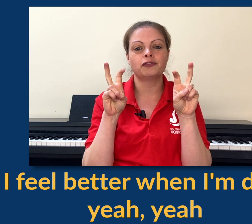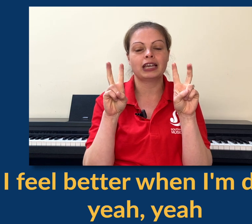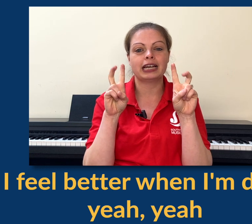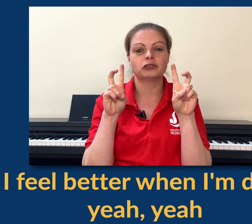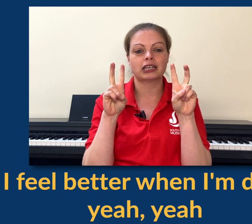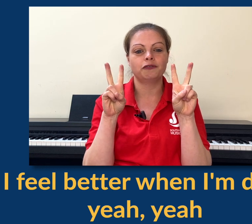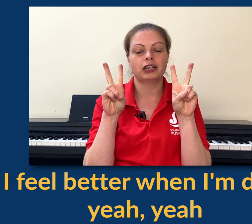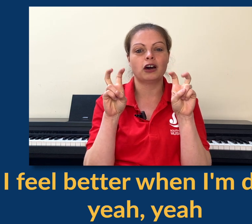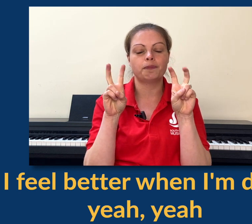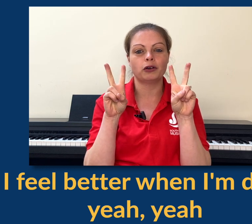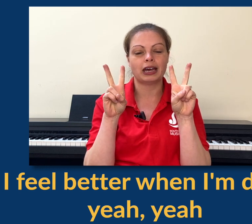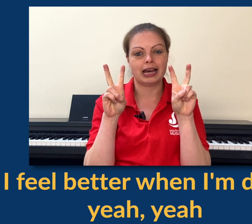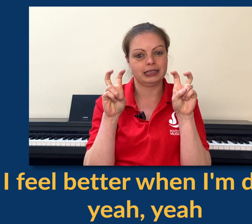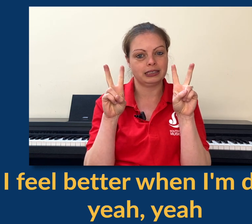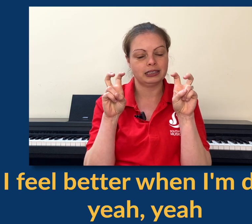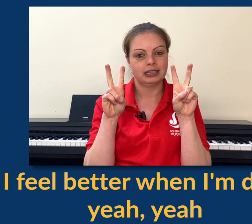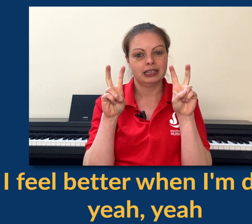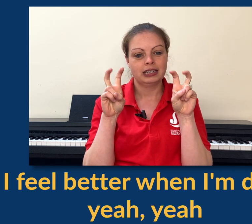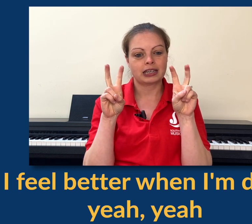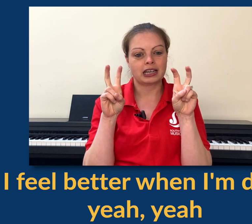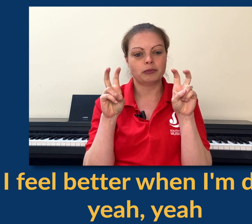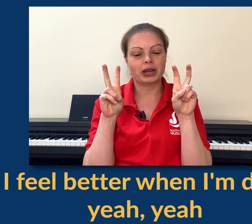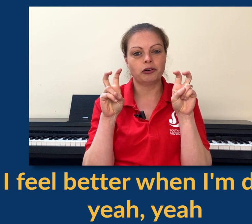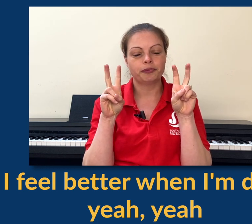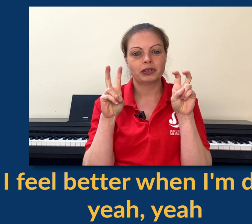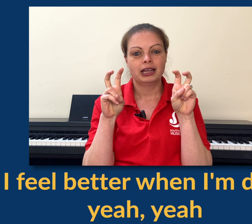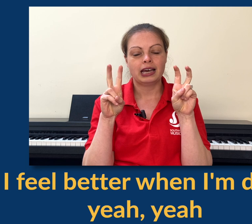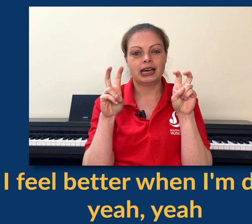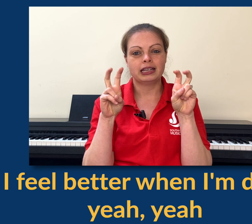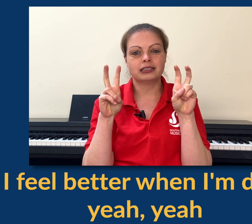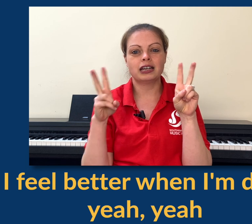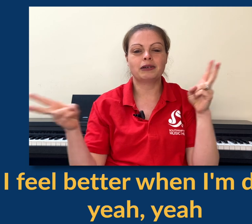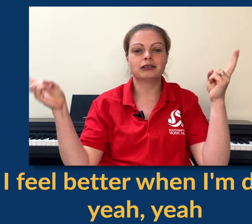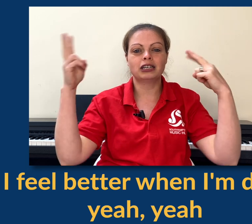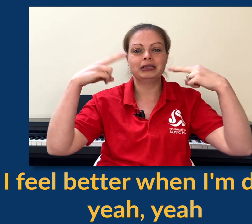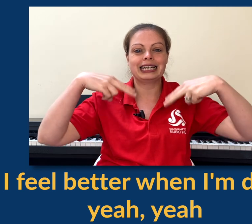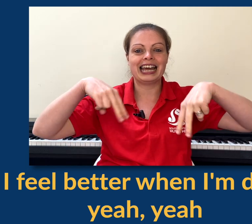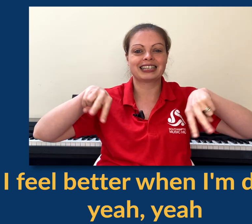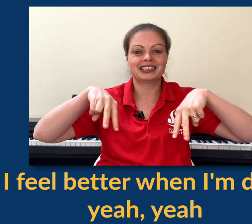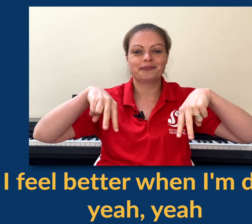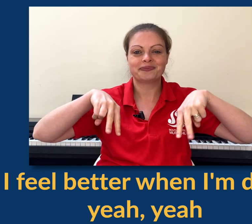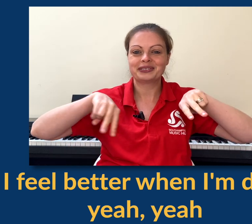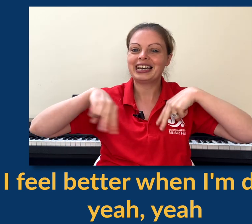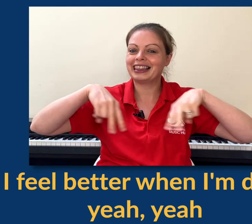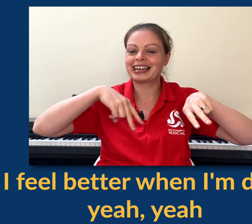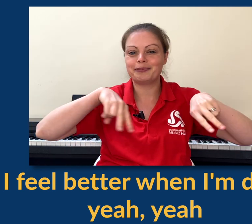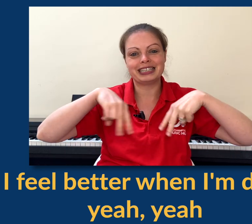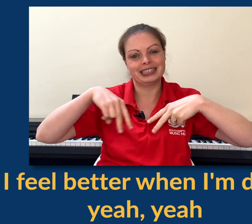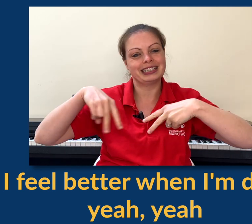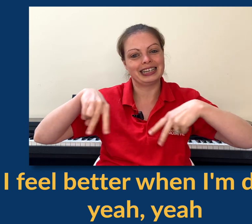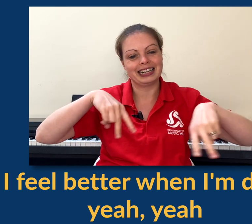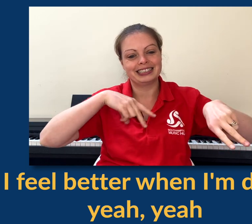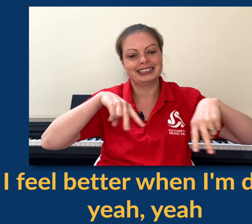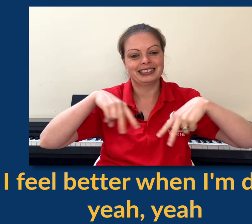your first finger and your second finger of both hands. Okay. Give them a wiggle and then turn around, turn them into legs and they're going